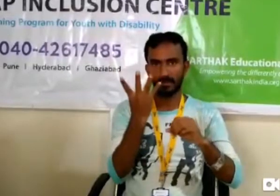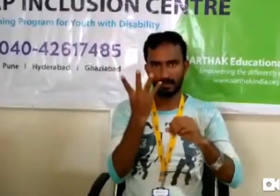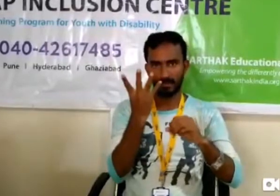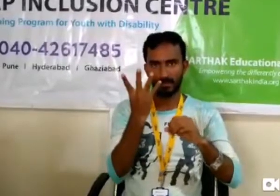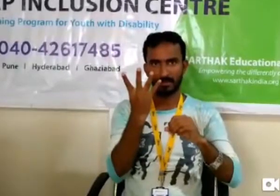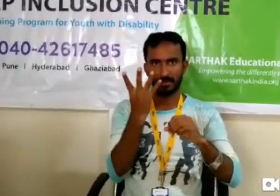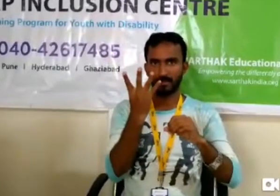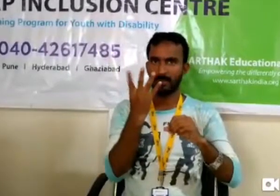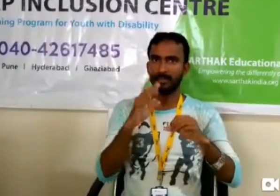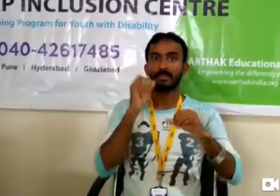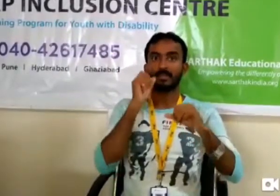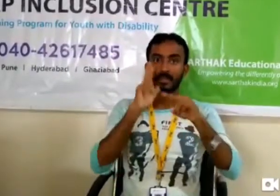In my family, four members.